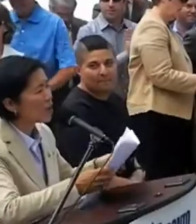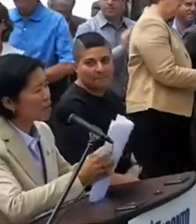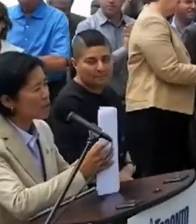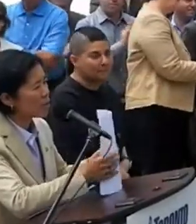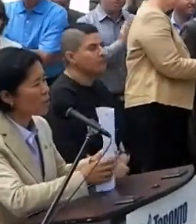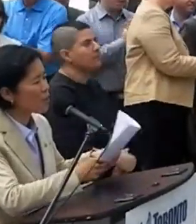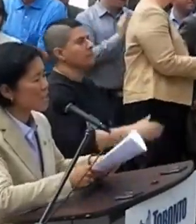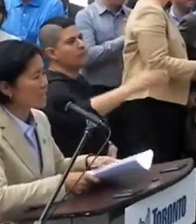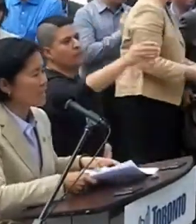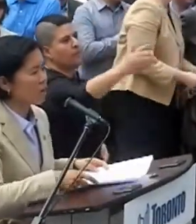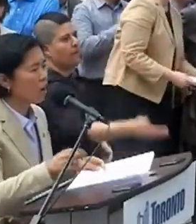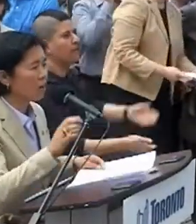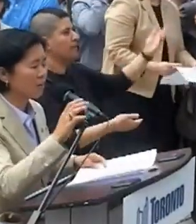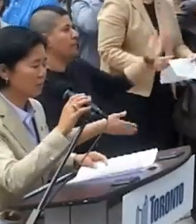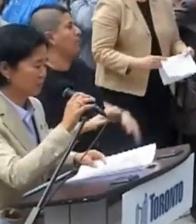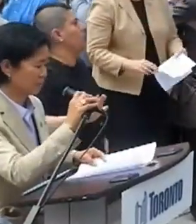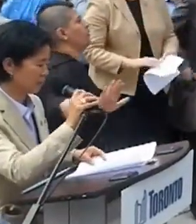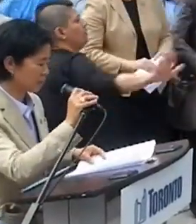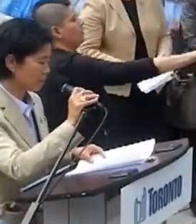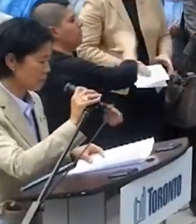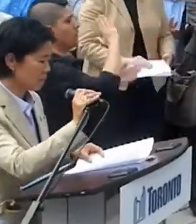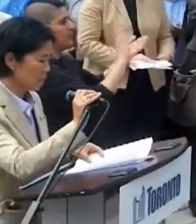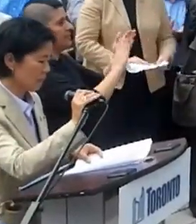Welcome to your City Hall.